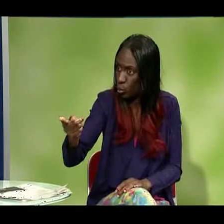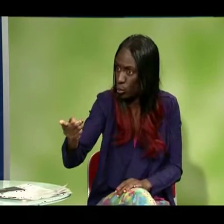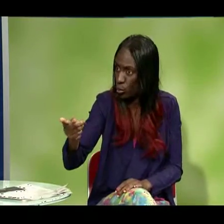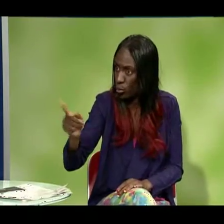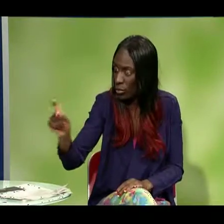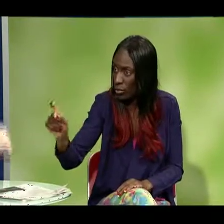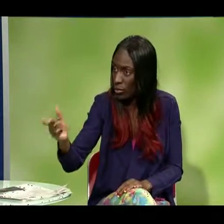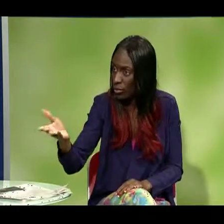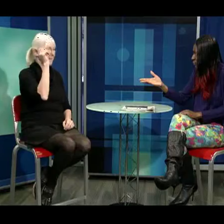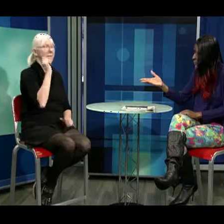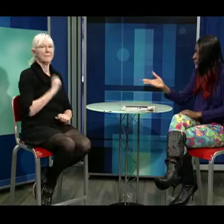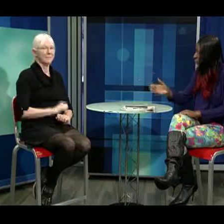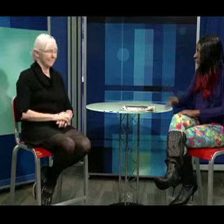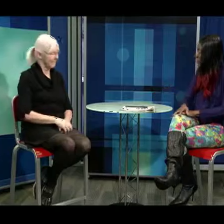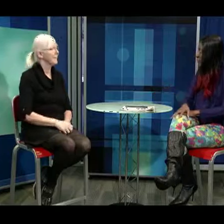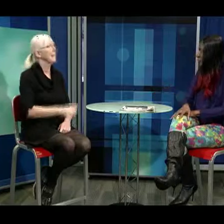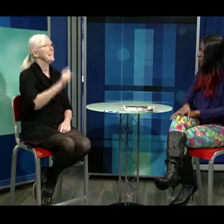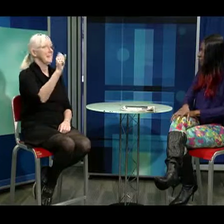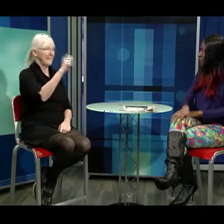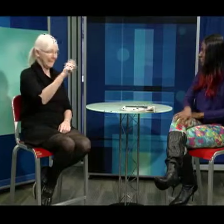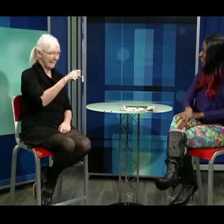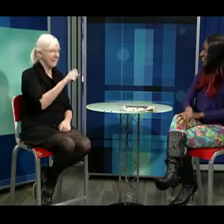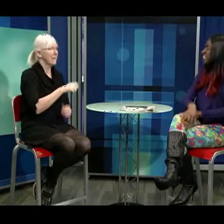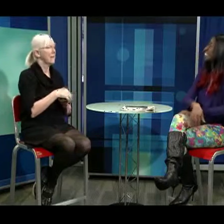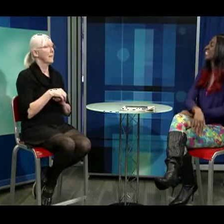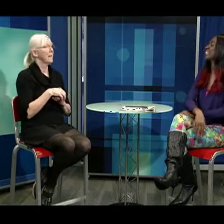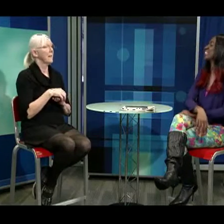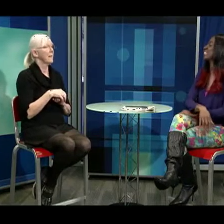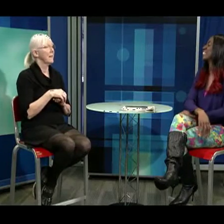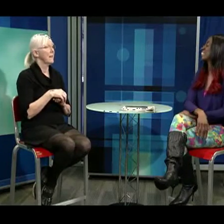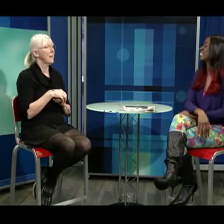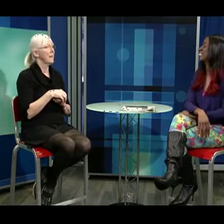So now did they invite you to sort of talk about it or? Yes.